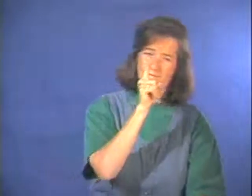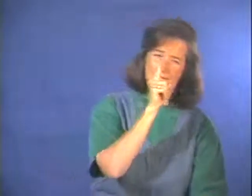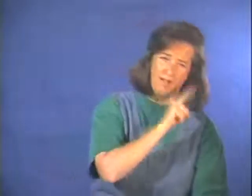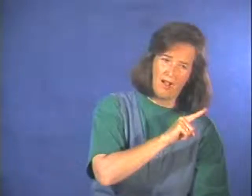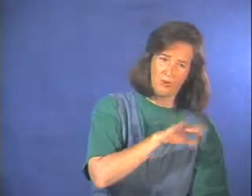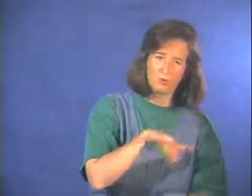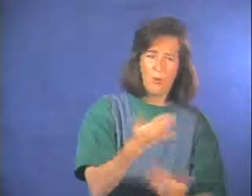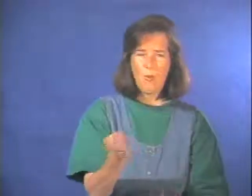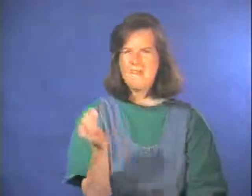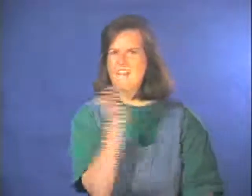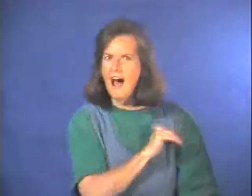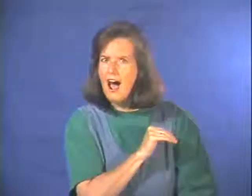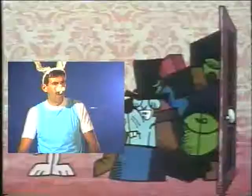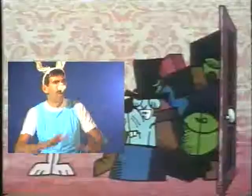False or lie?